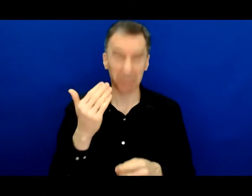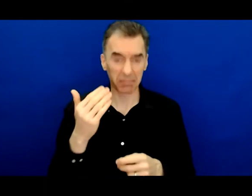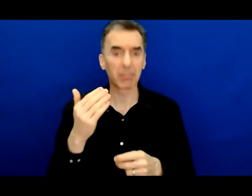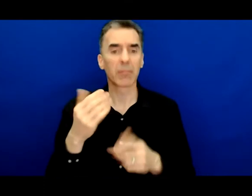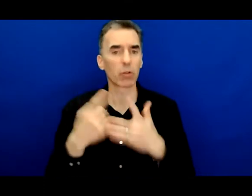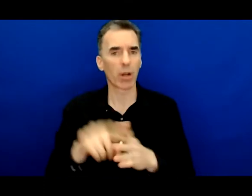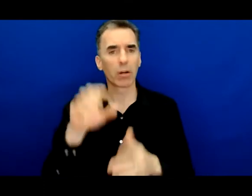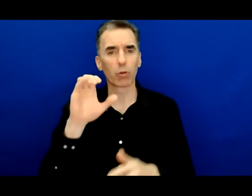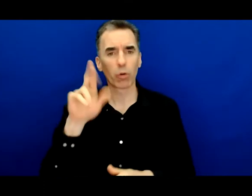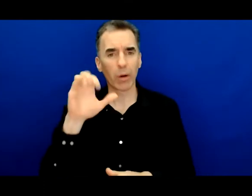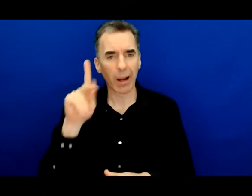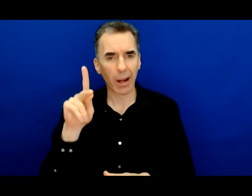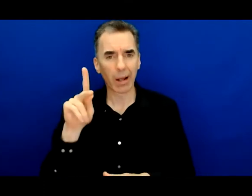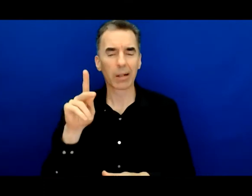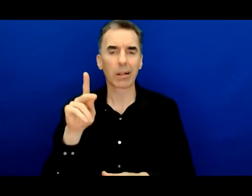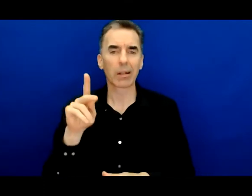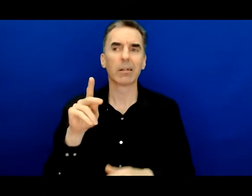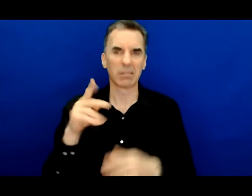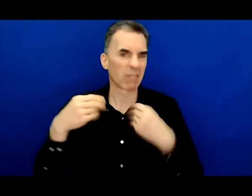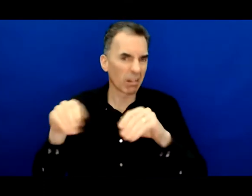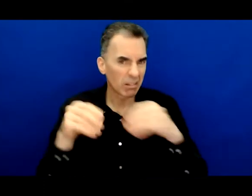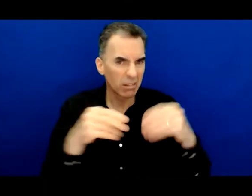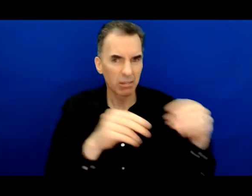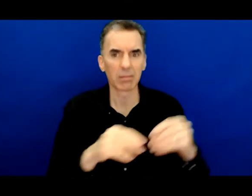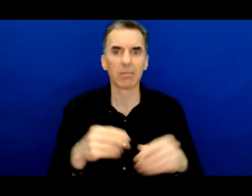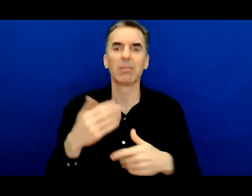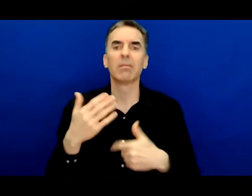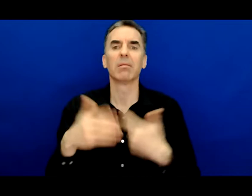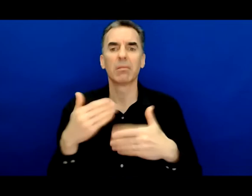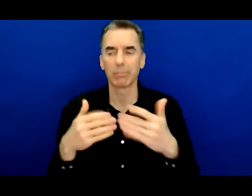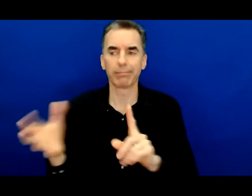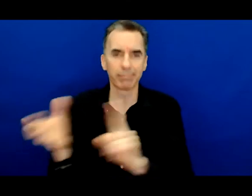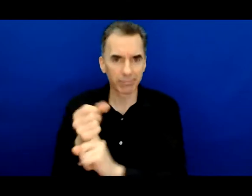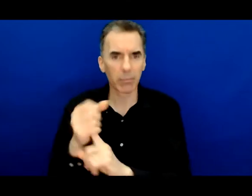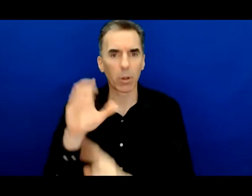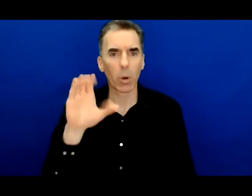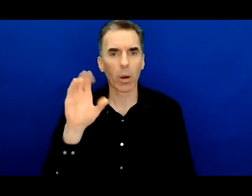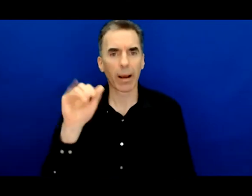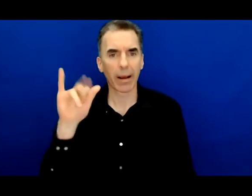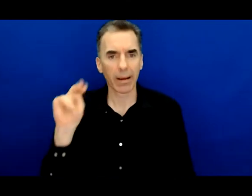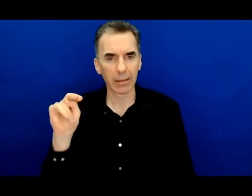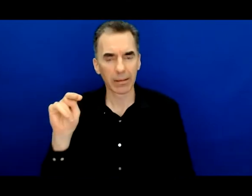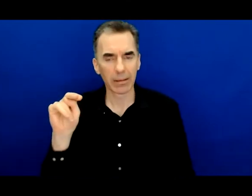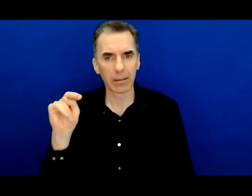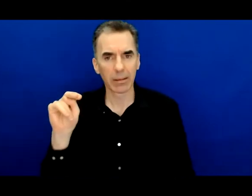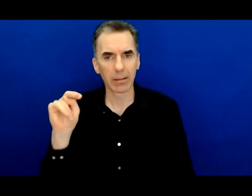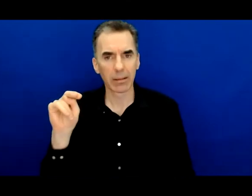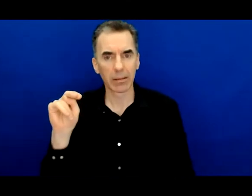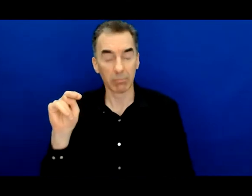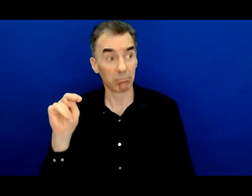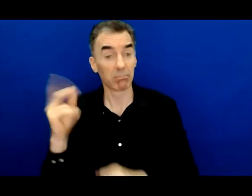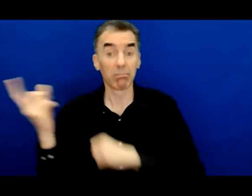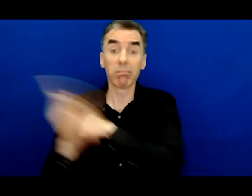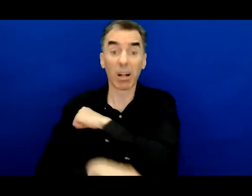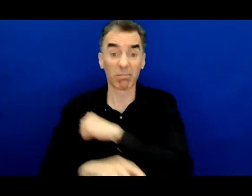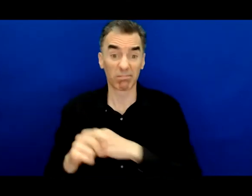By age 16, he was arrested under New York State's Rockefeller drug laws for possession of cocaine, staring down 25 years of a mandatory minimum prison